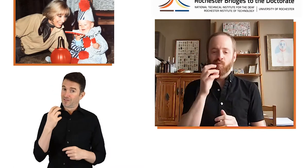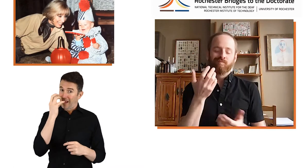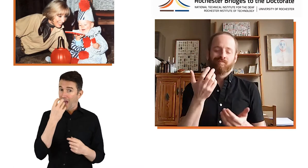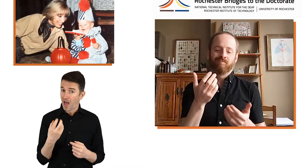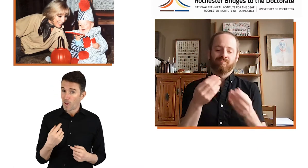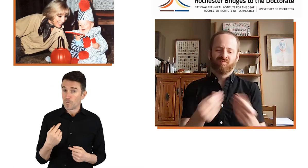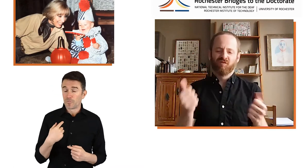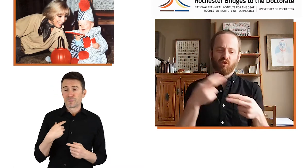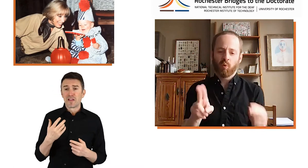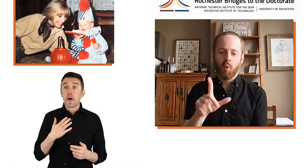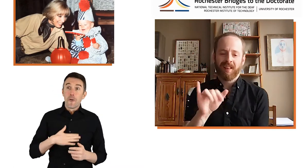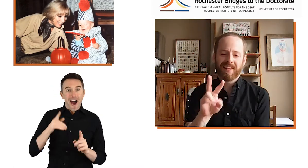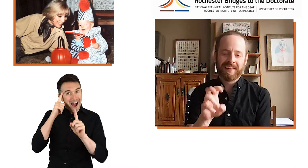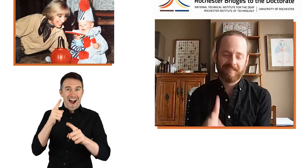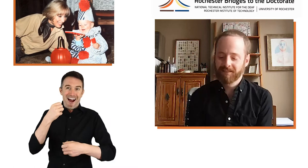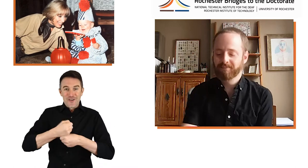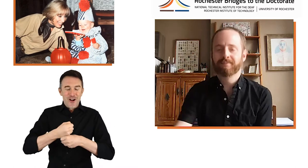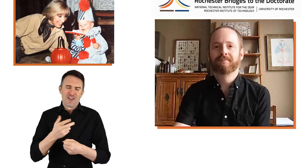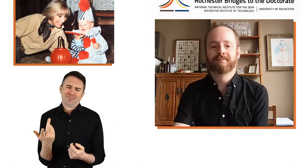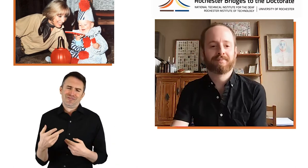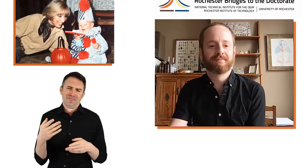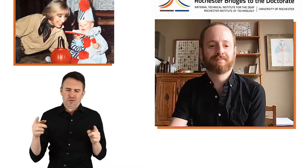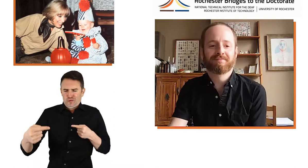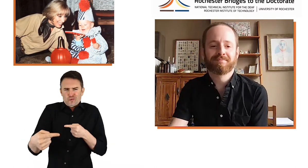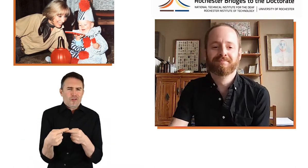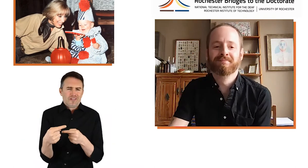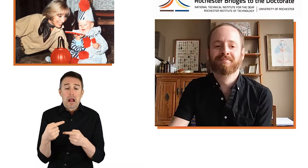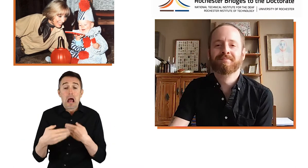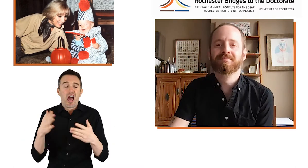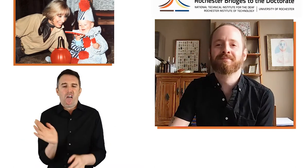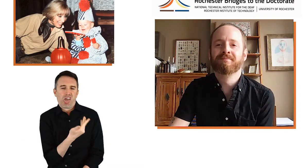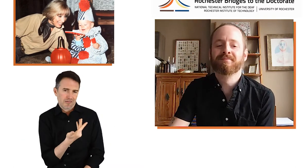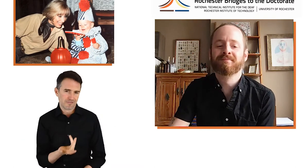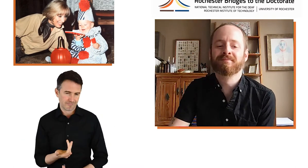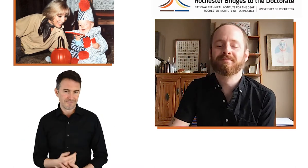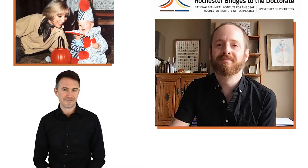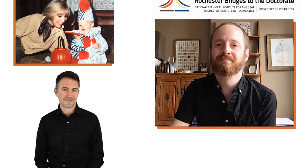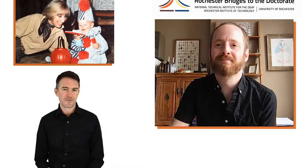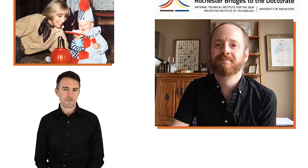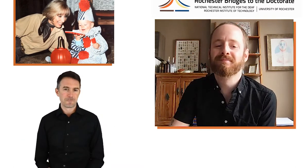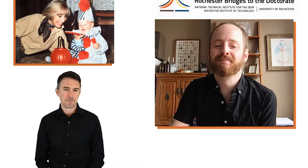now. But that passion for becoming a clown was actually short-lived.